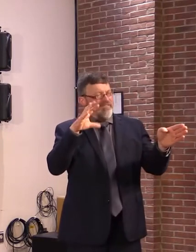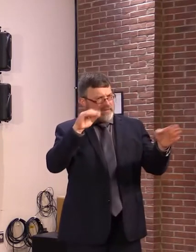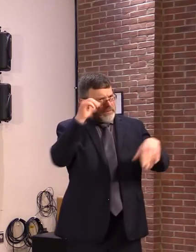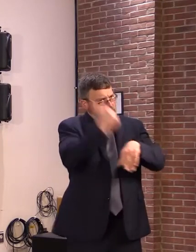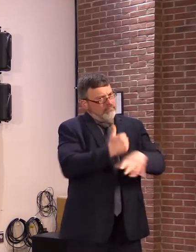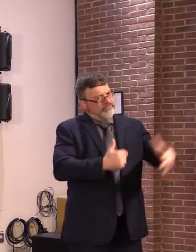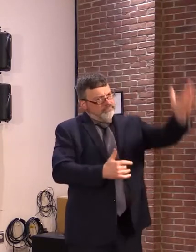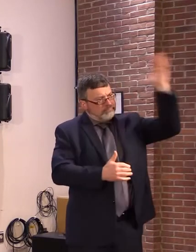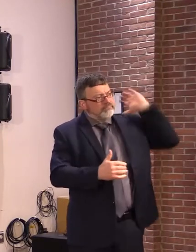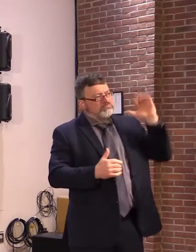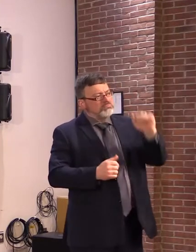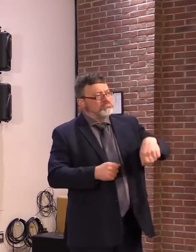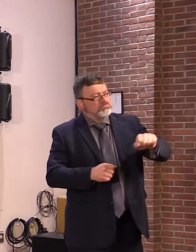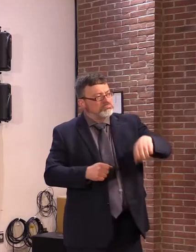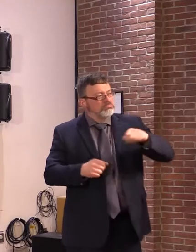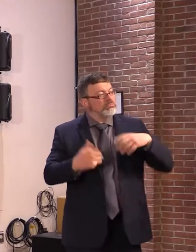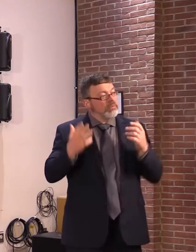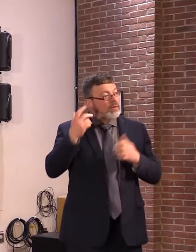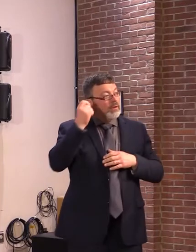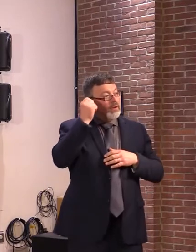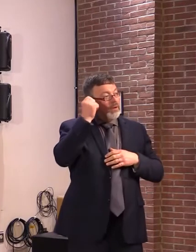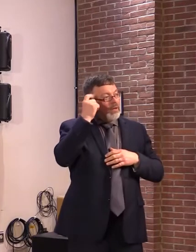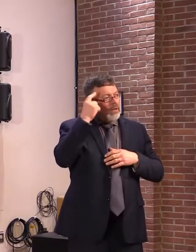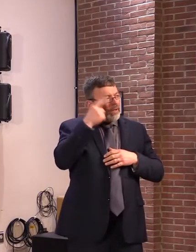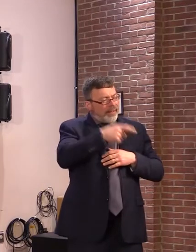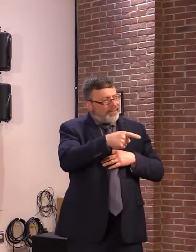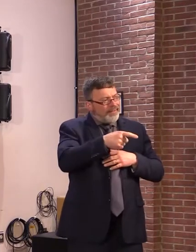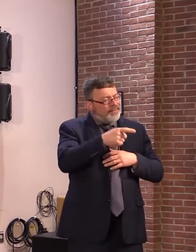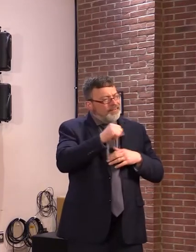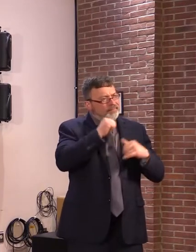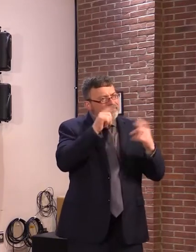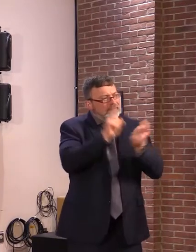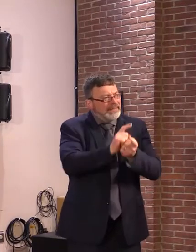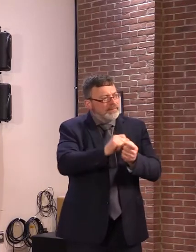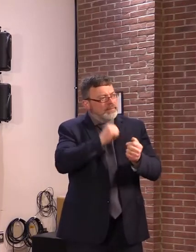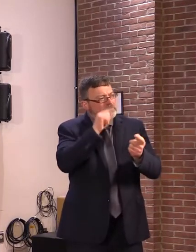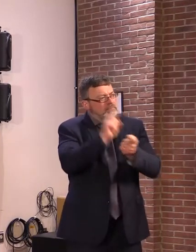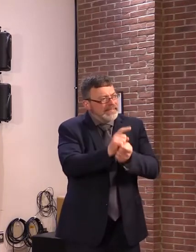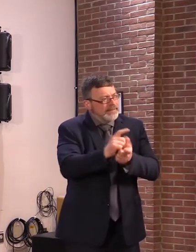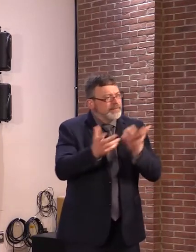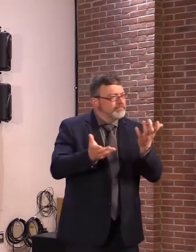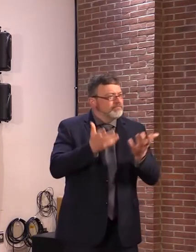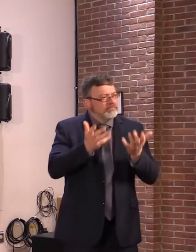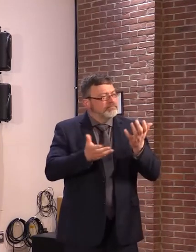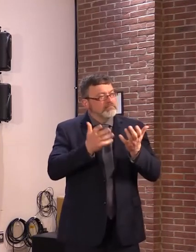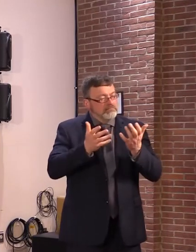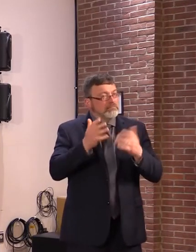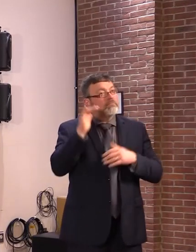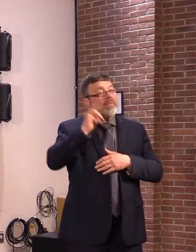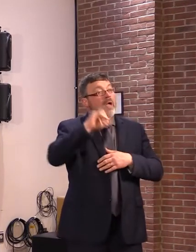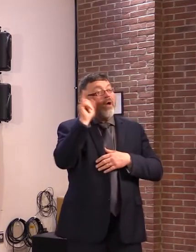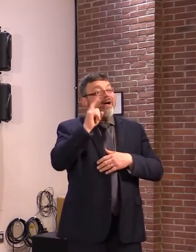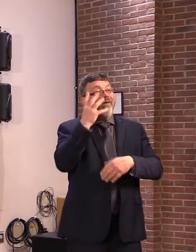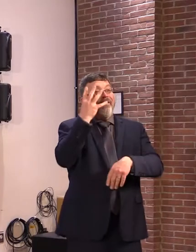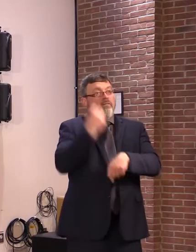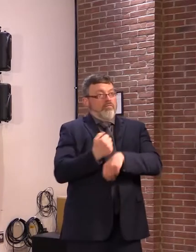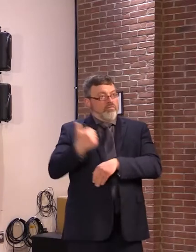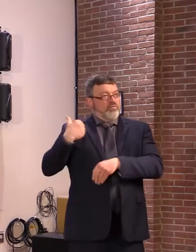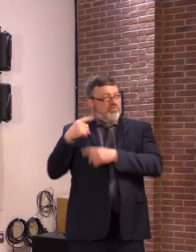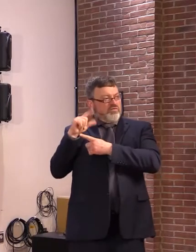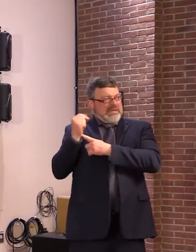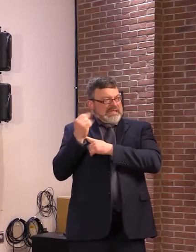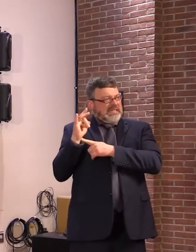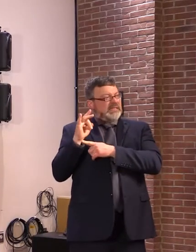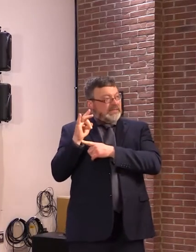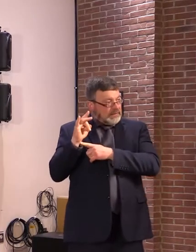environmental advocates, the governor and legislators actually came to agreement about four years ago, five years ago, that Act 250 needed to